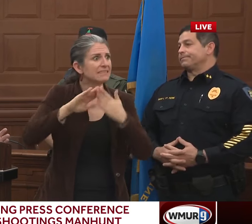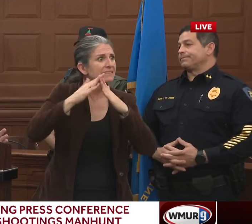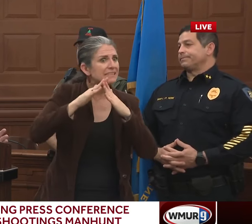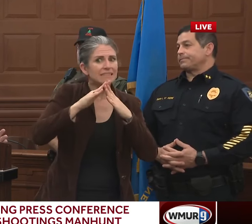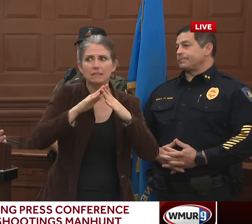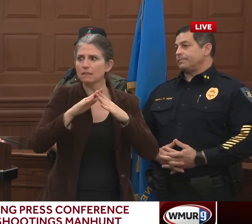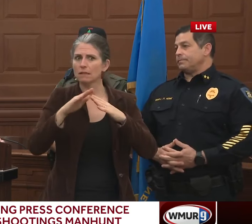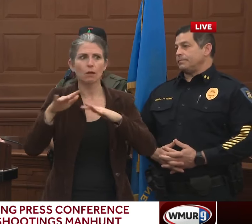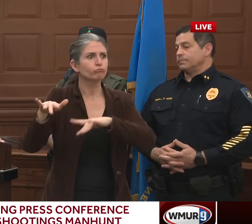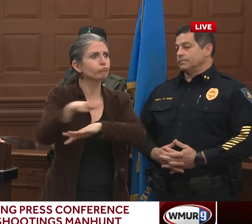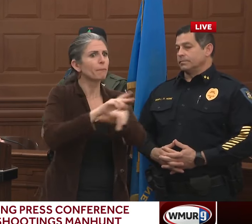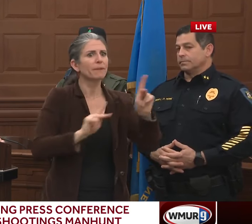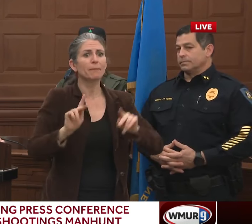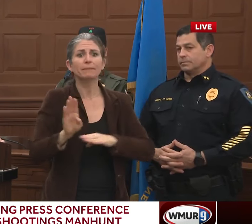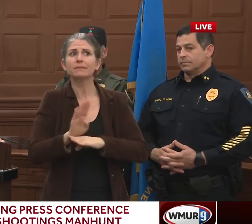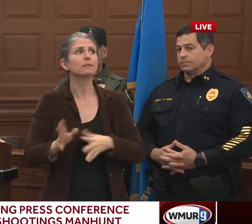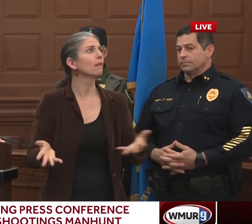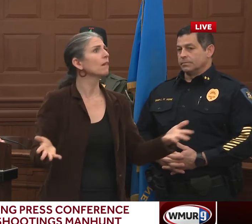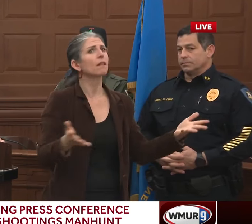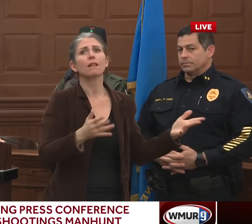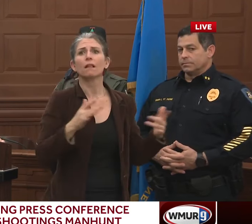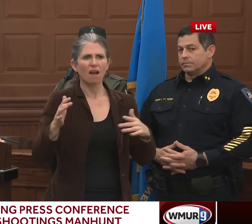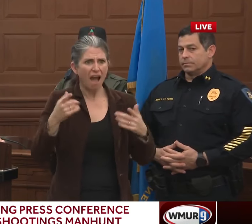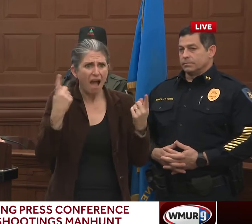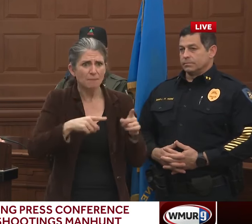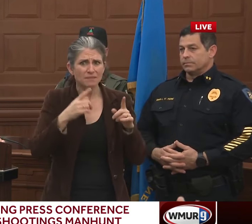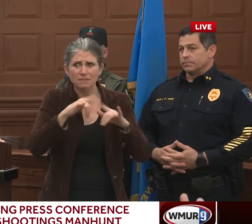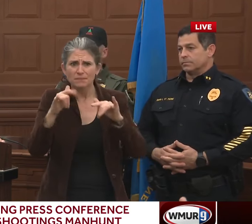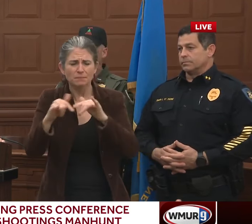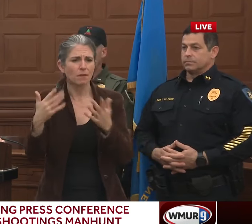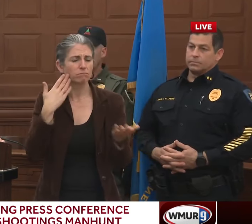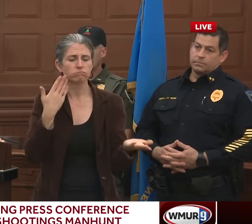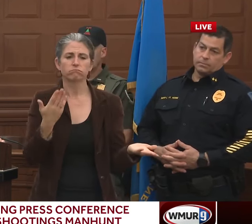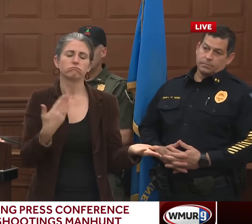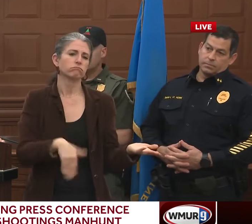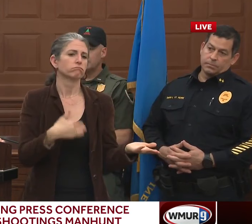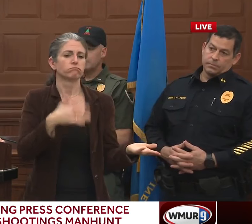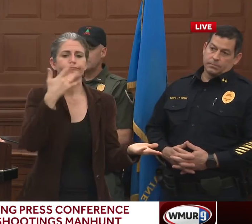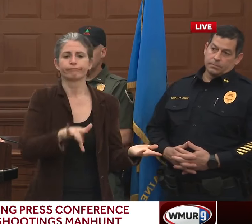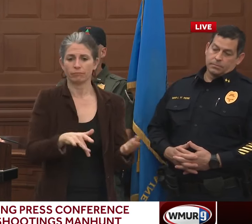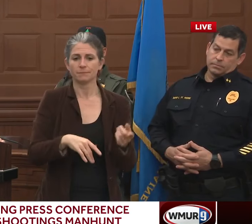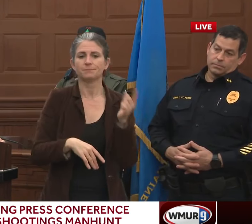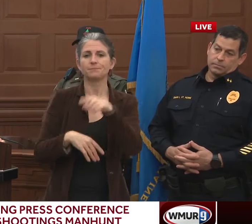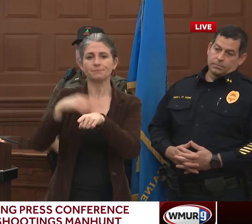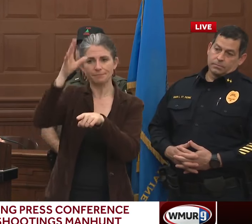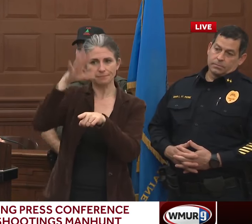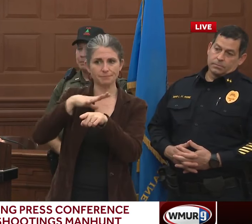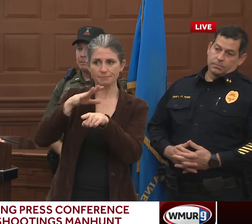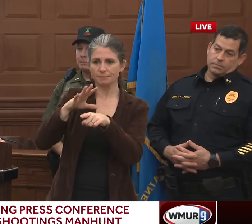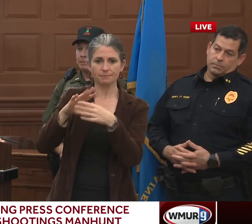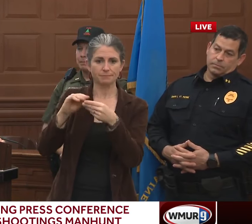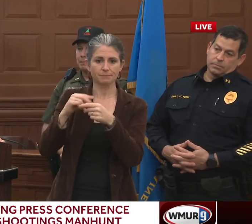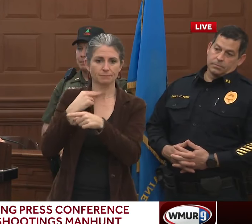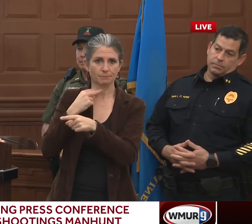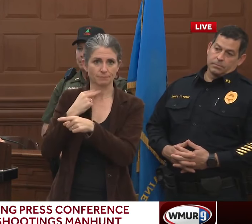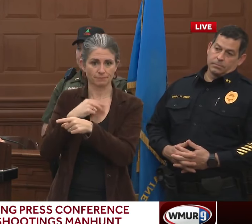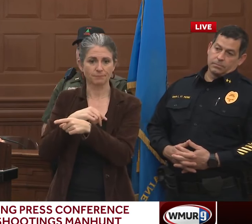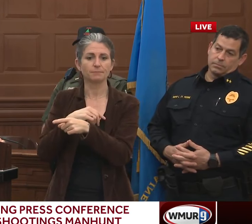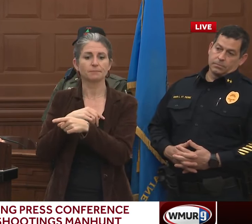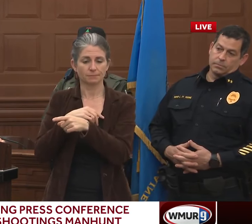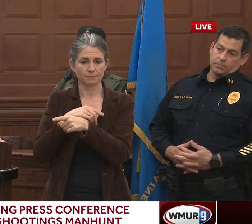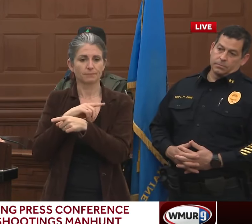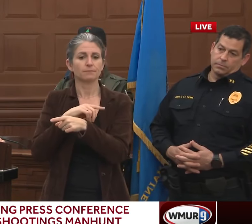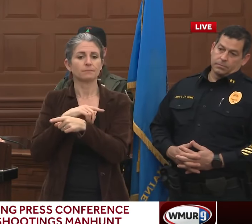that response could have been much longer than that. Yes, sir. Have there been any credible sightings of the suspect by either law